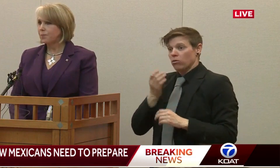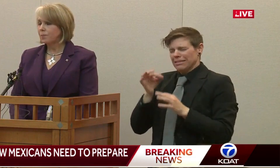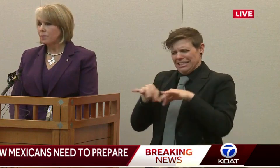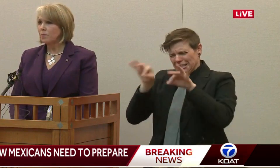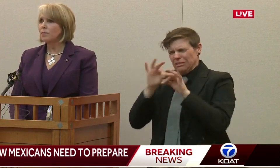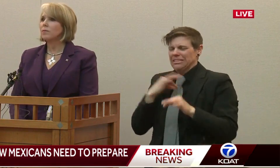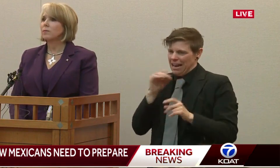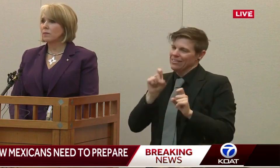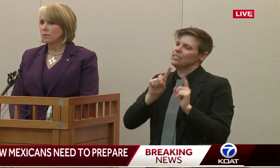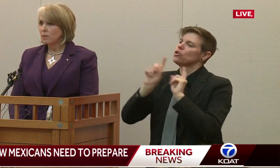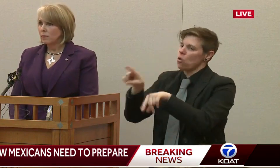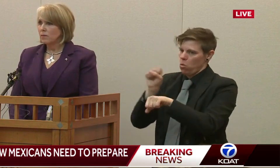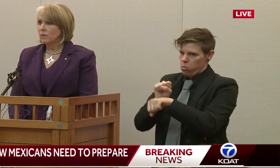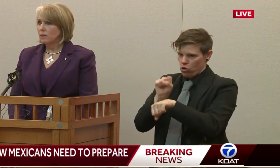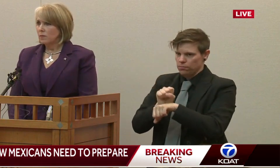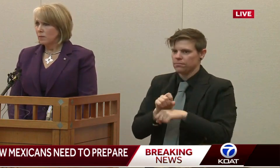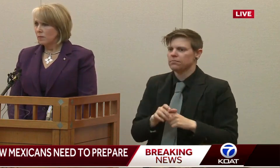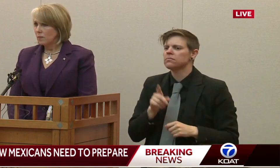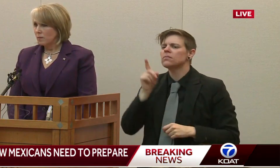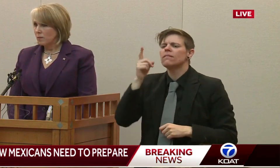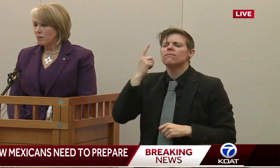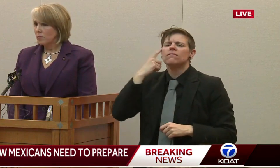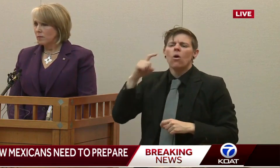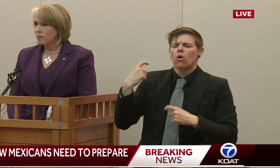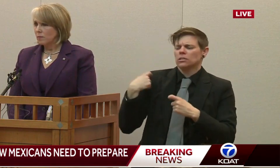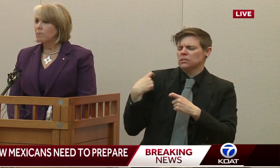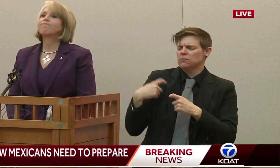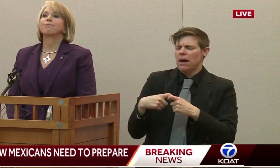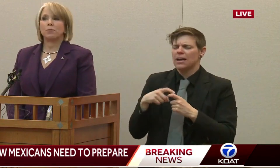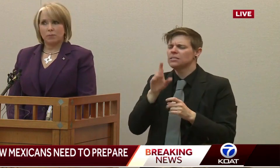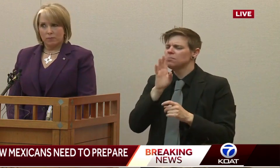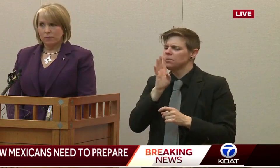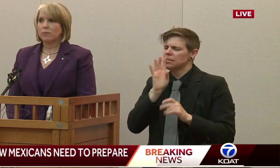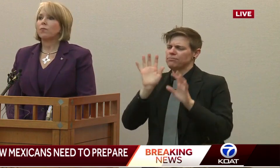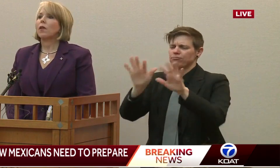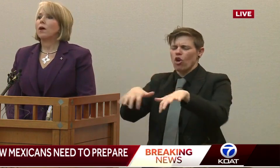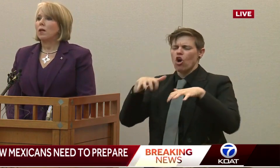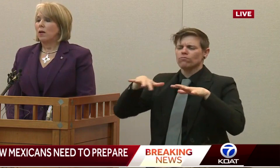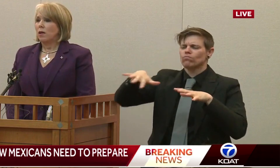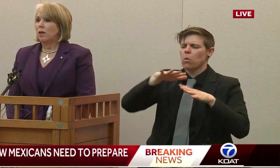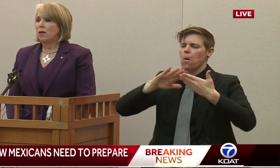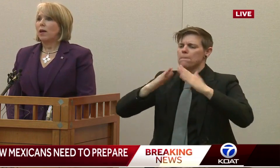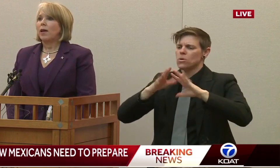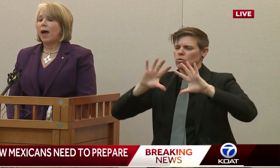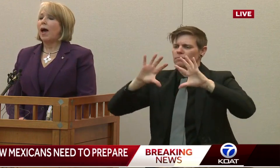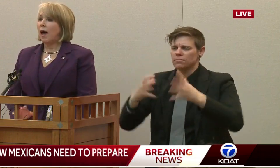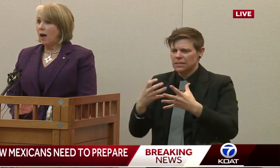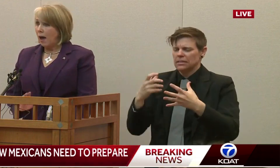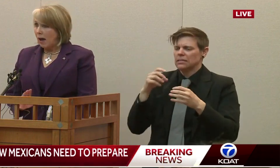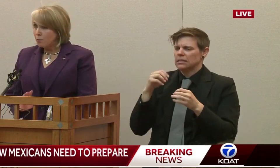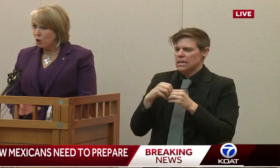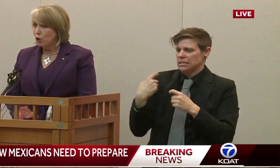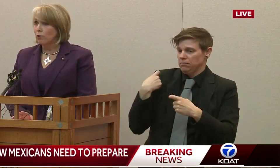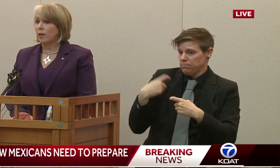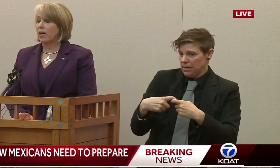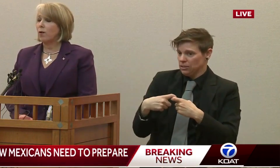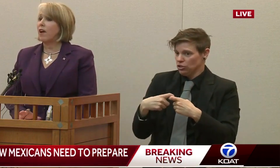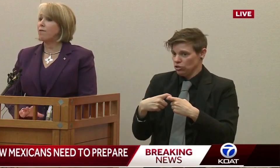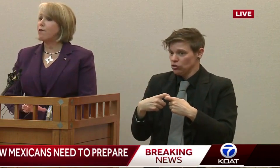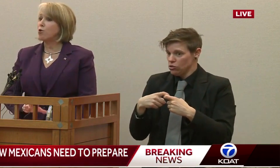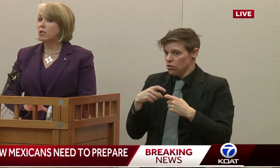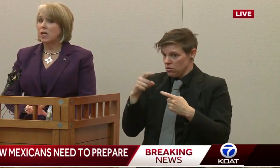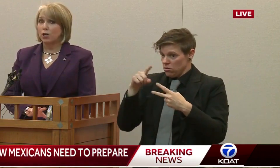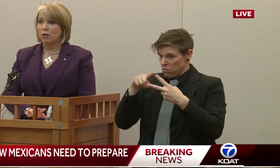thing for a Spanish-speaking audience. Will there be somebody in Spanish to answer these numbers? Absolutely.